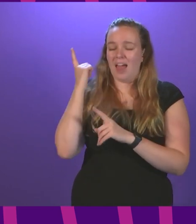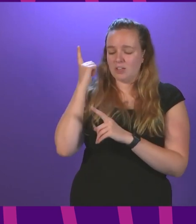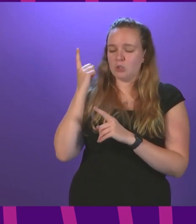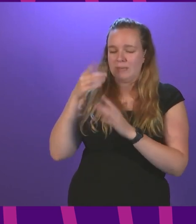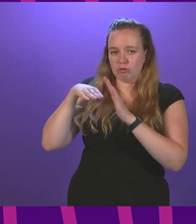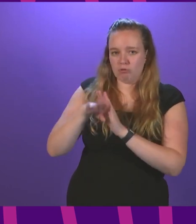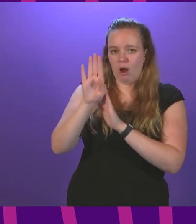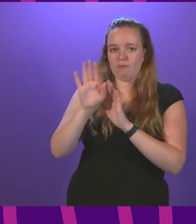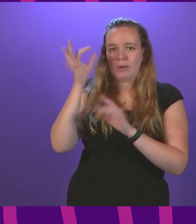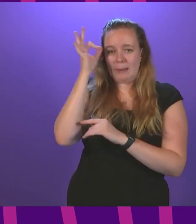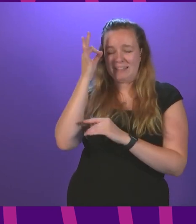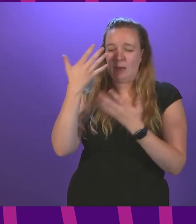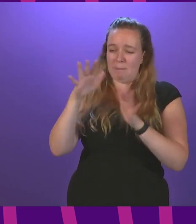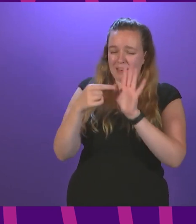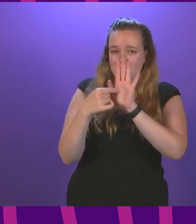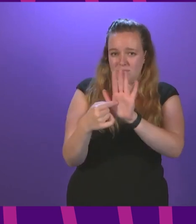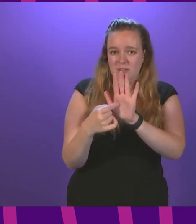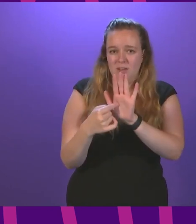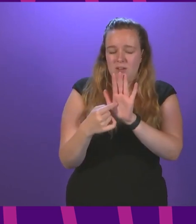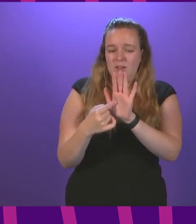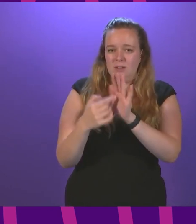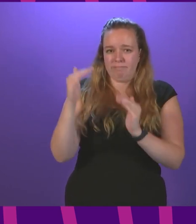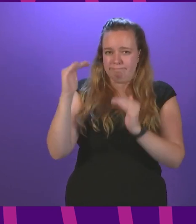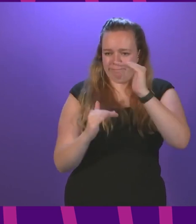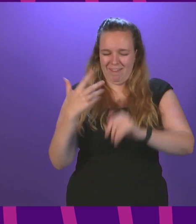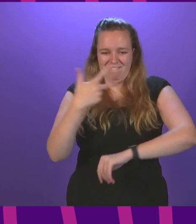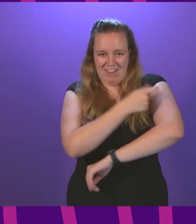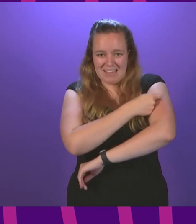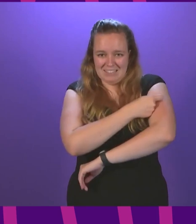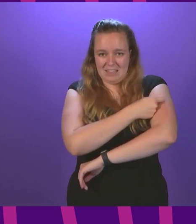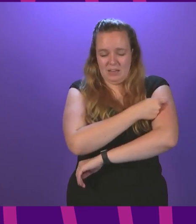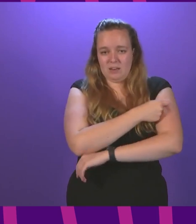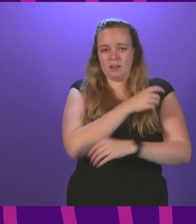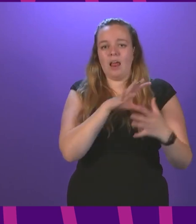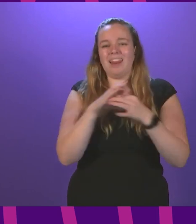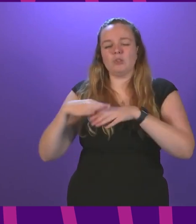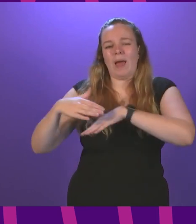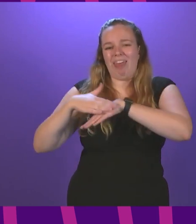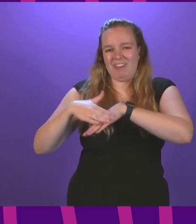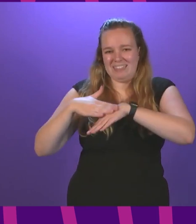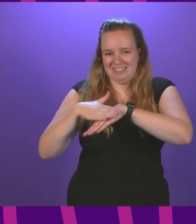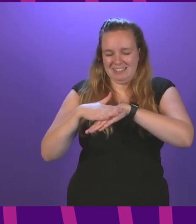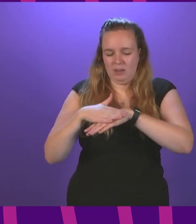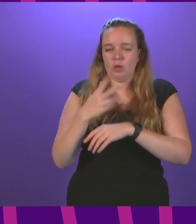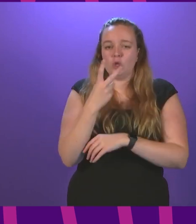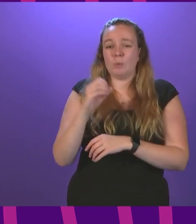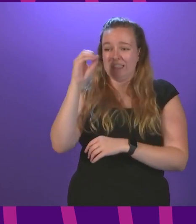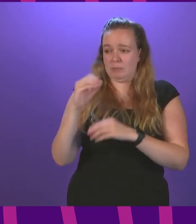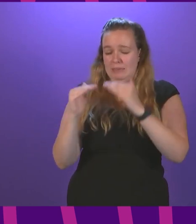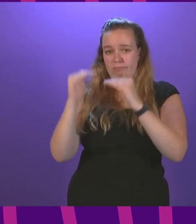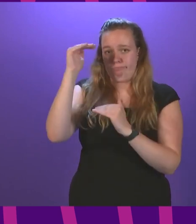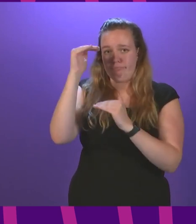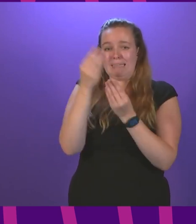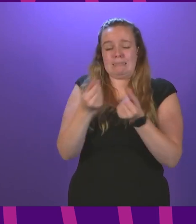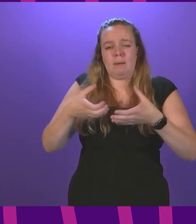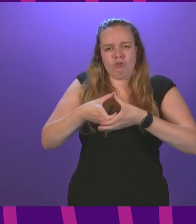scotland submission highlighted a significant disparity in vaccine uptake relating to ethnicity up to 20 percent difference in some